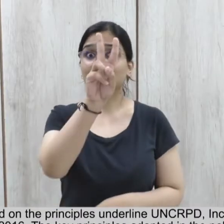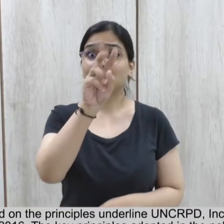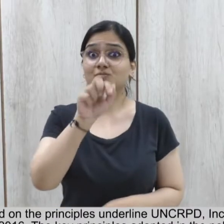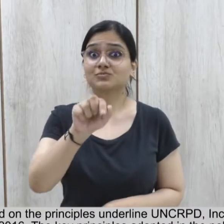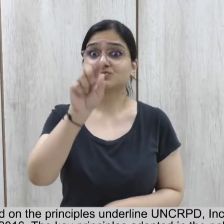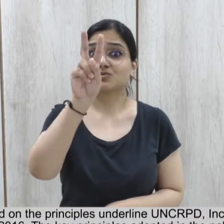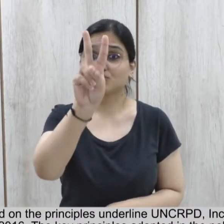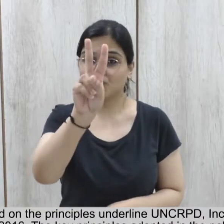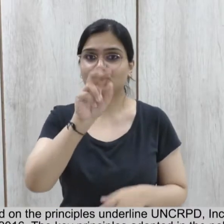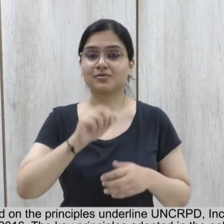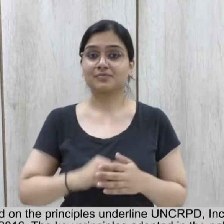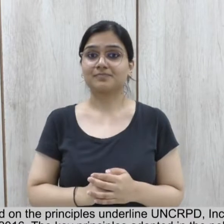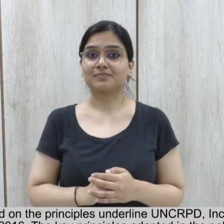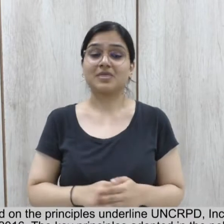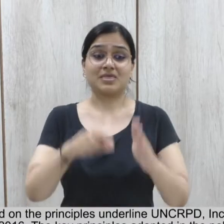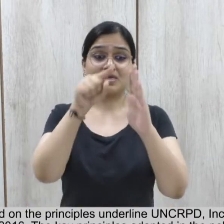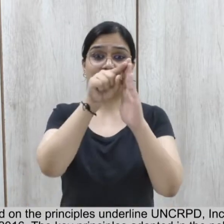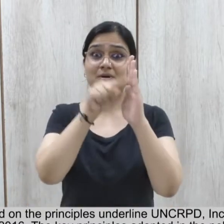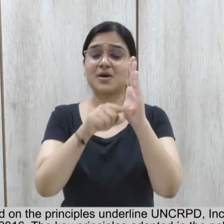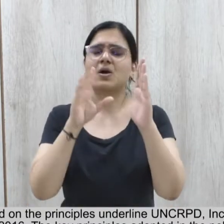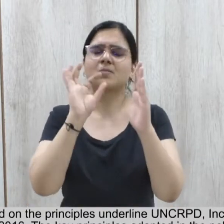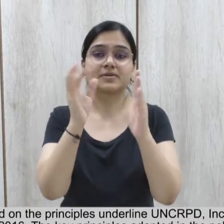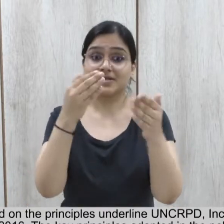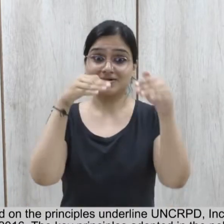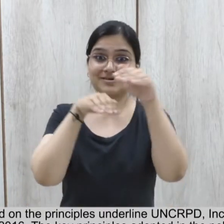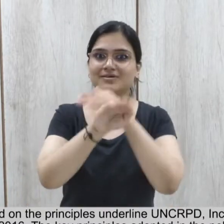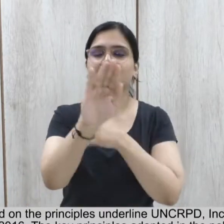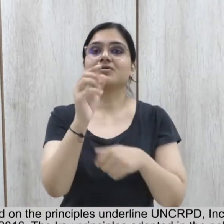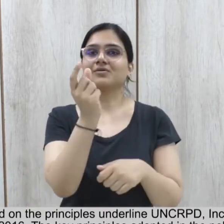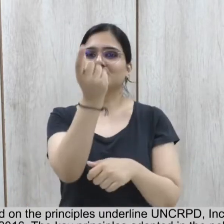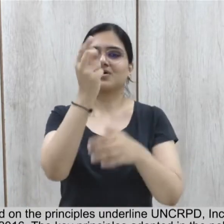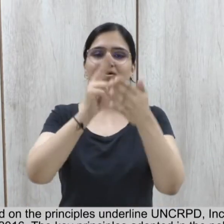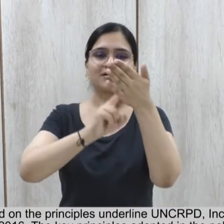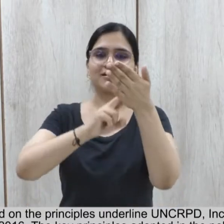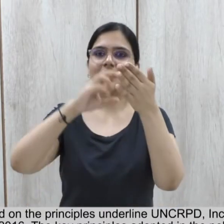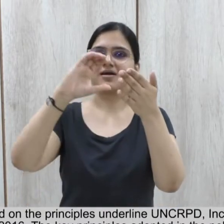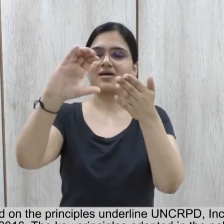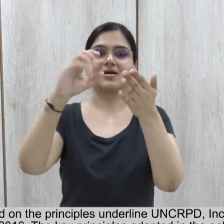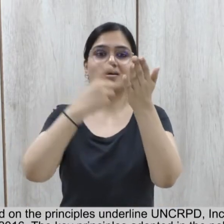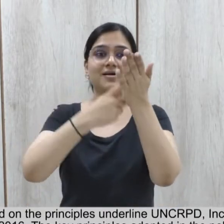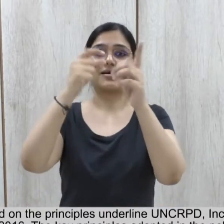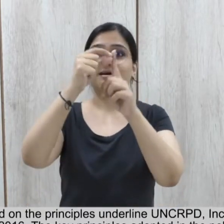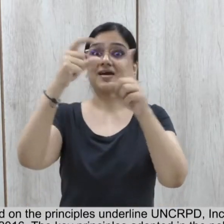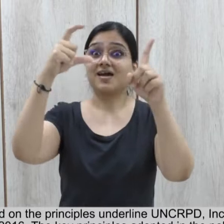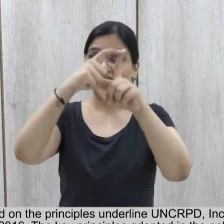2.2 This policy is based on the principles